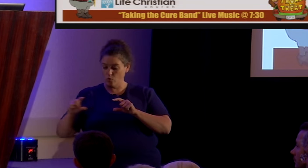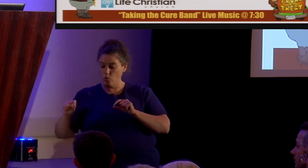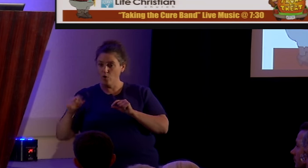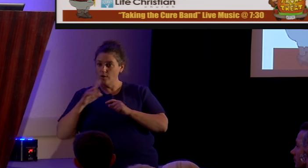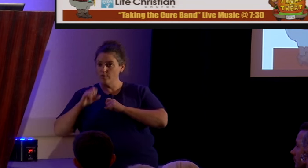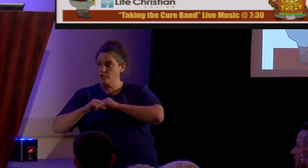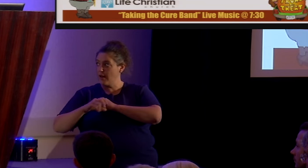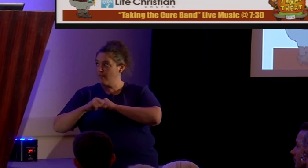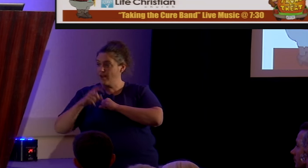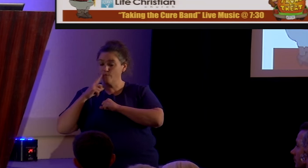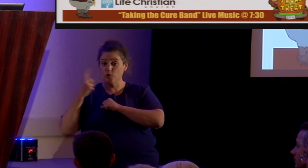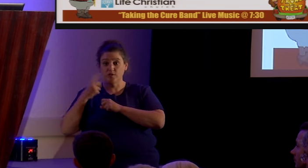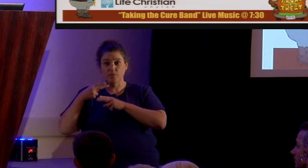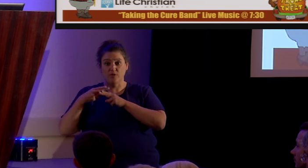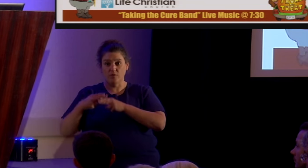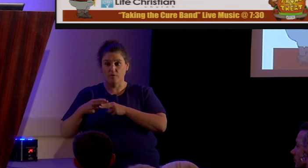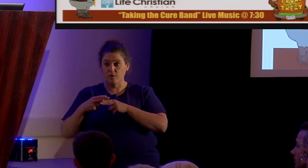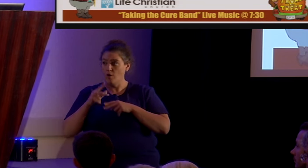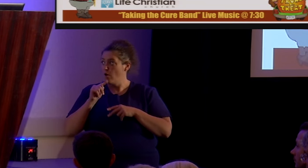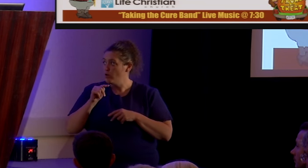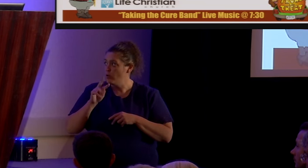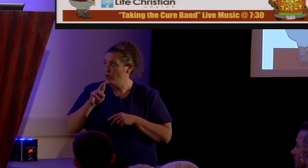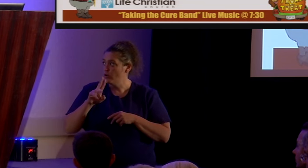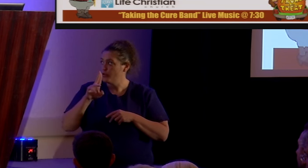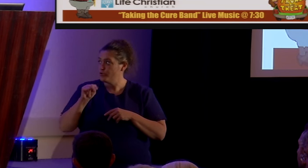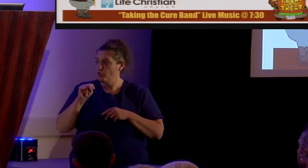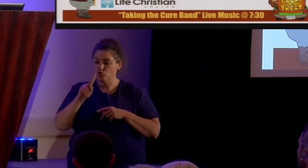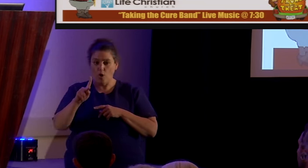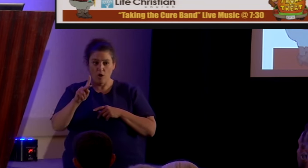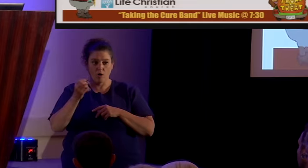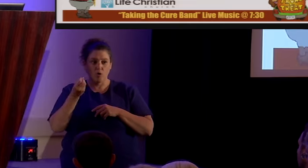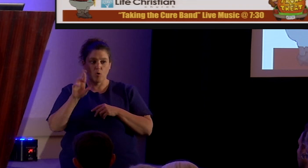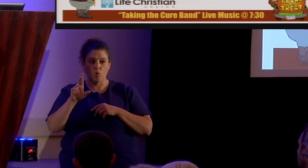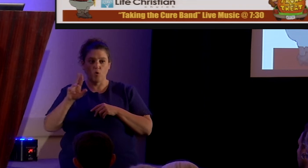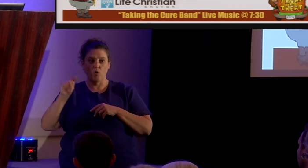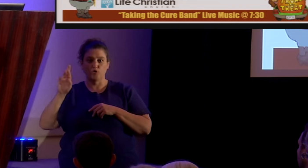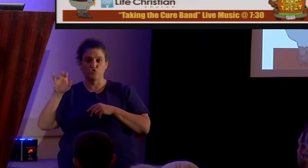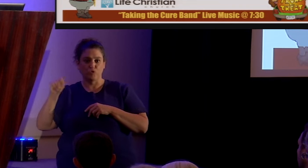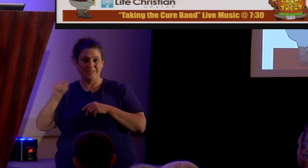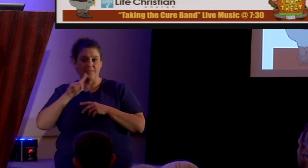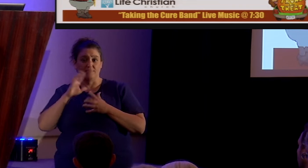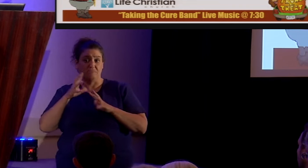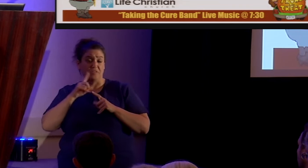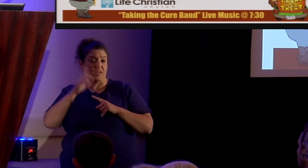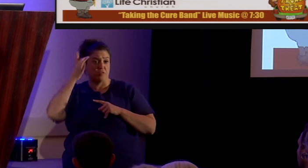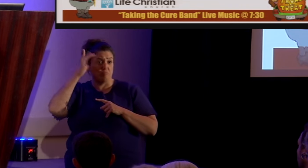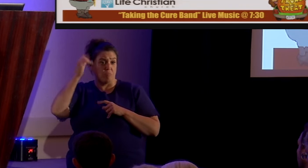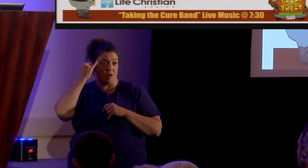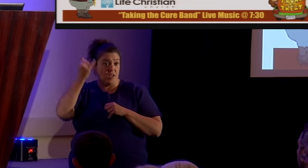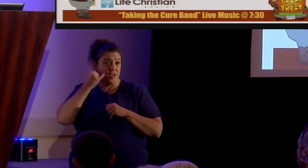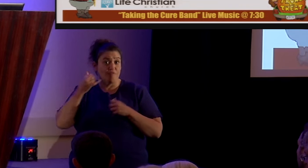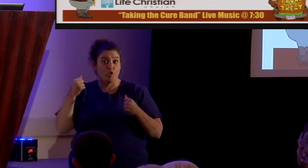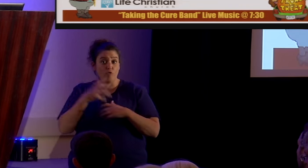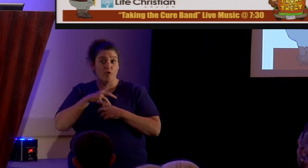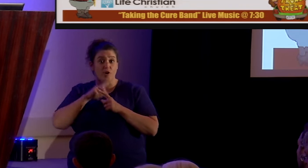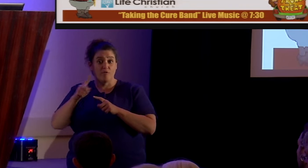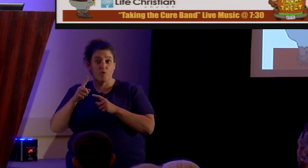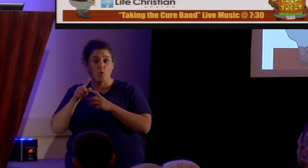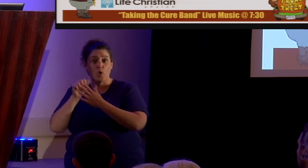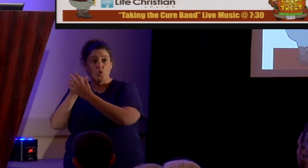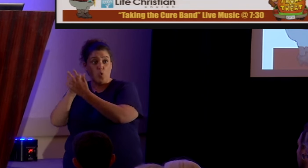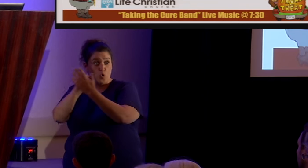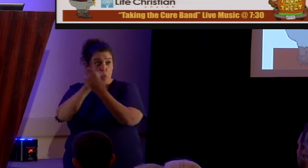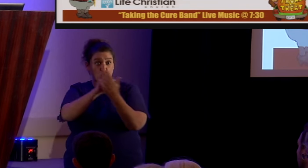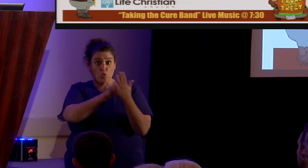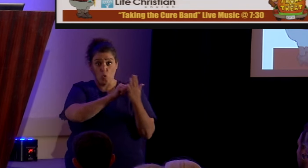advertisement for something they call trunk or treat. It's actually a clever idea for those who are afraid of going door-to-door because they may not know the people